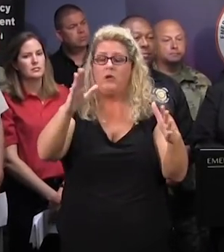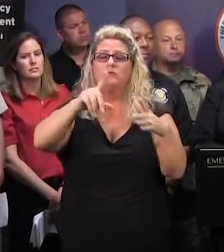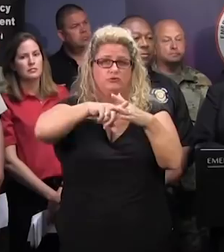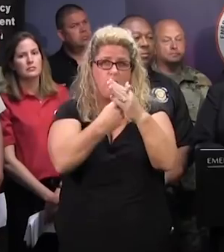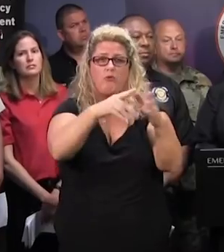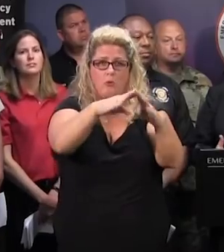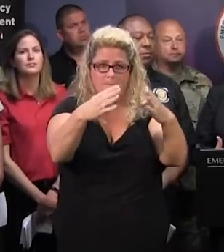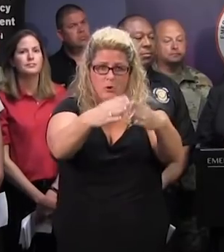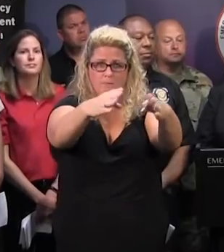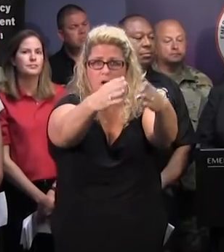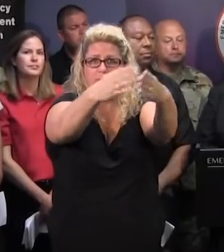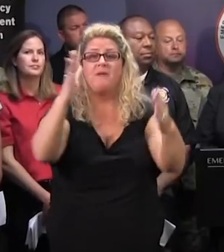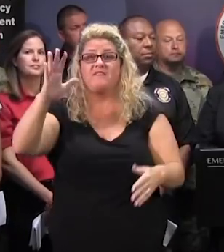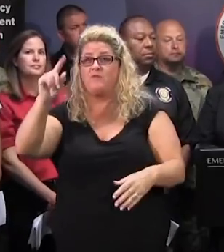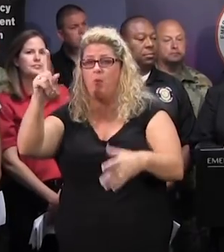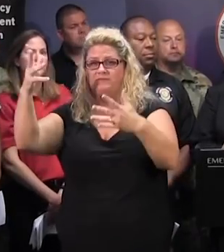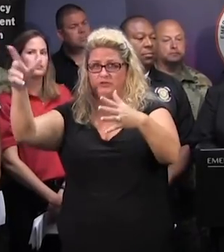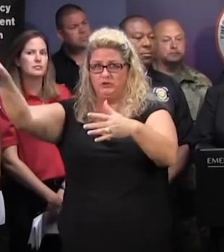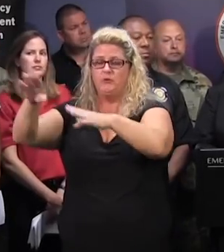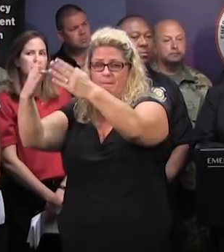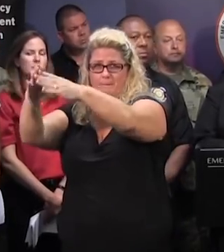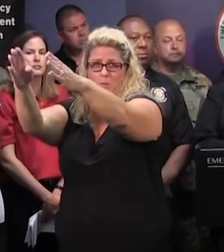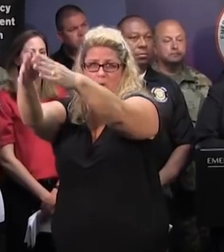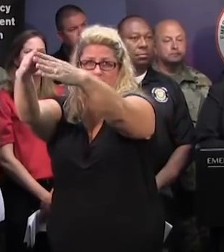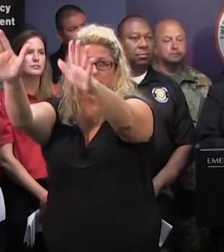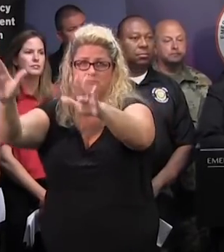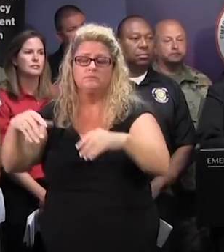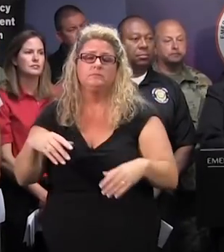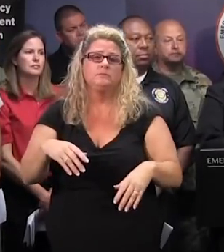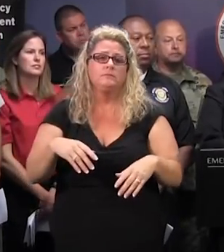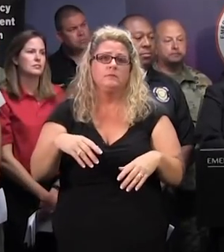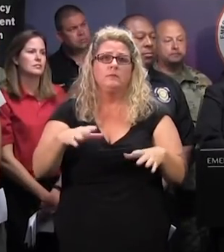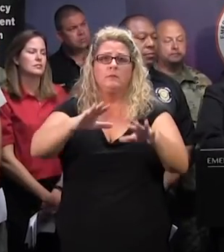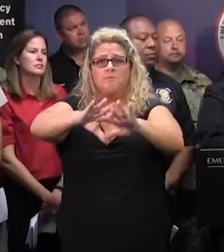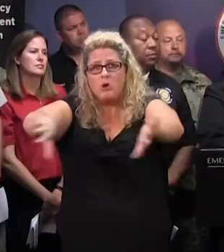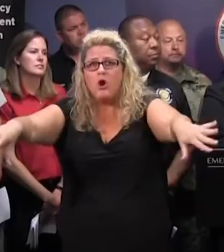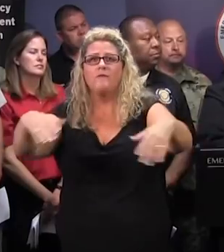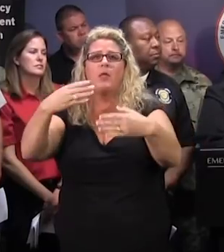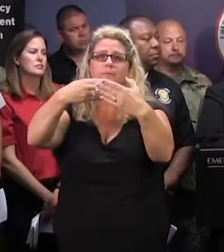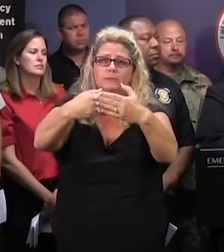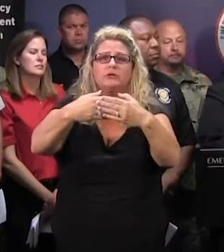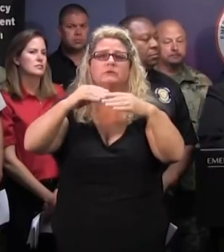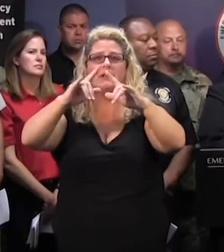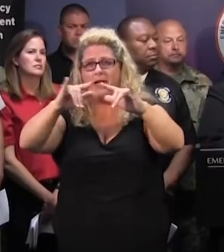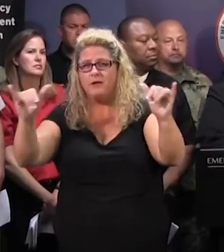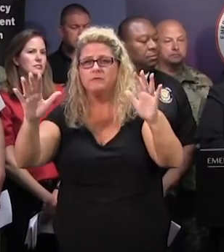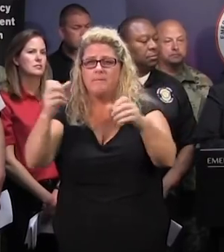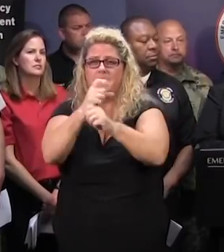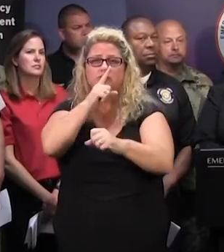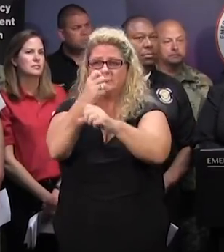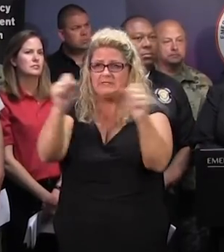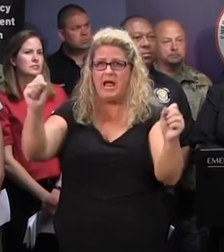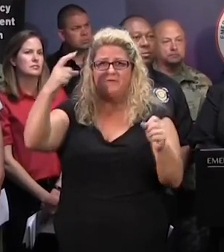did on 501 earlier with our partners with DPS, in order to retreat from the area and get safe harbor for our employees and our workers